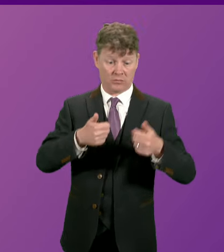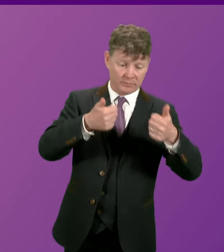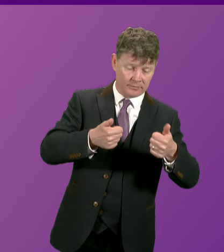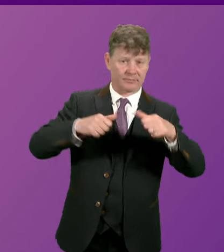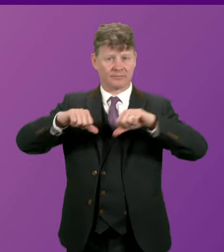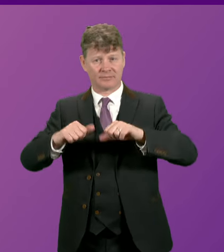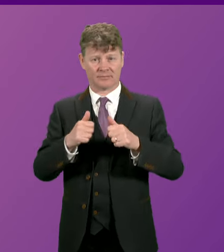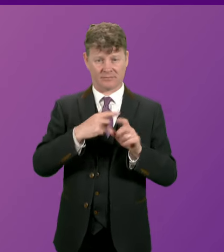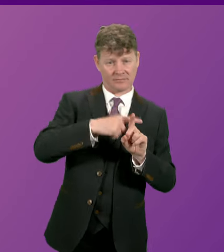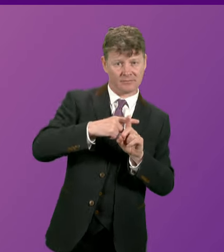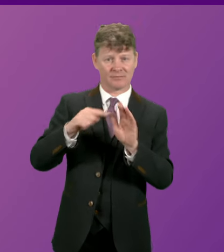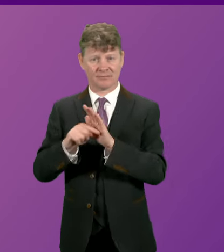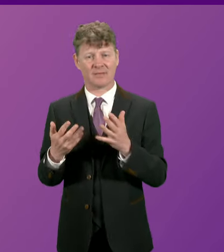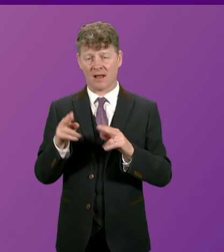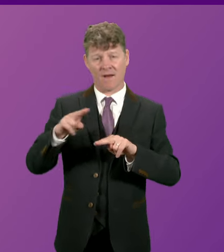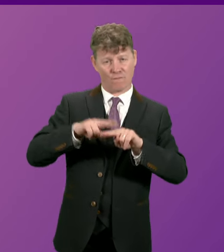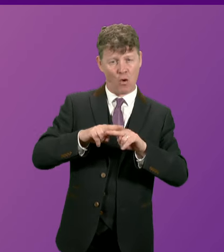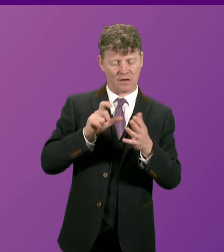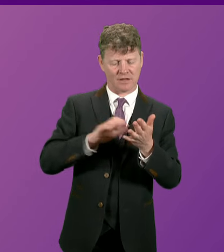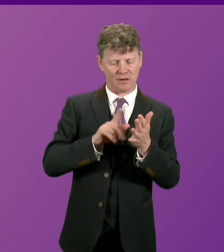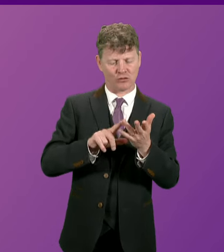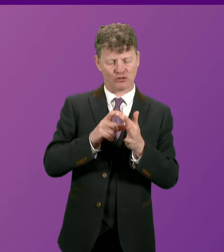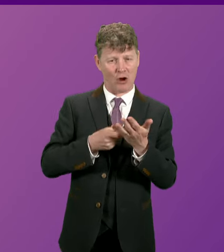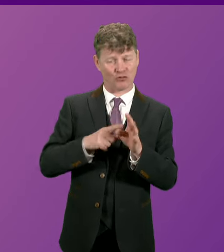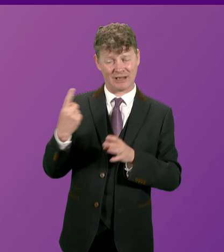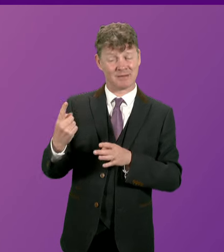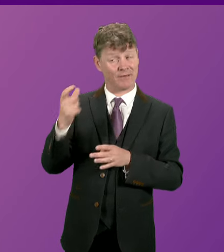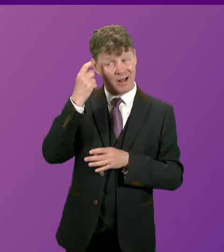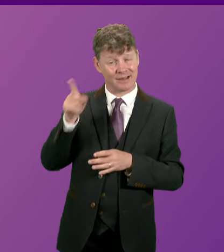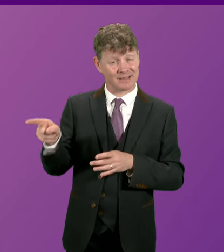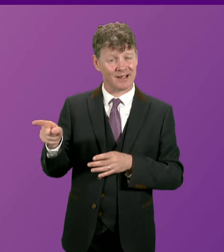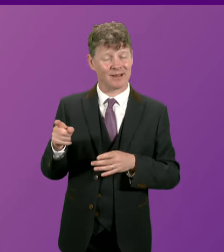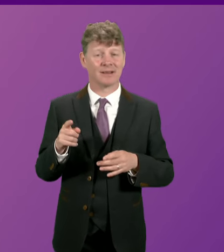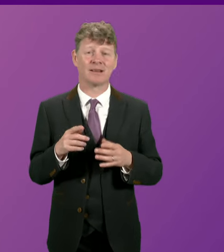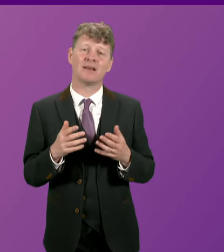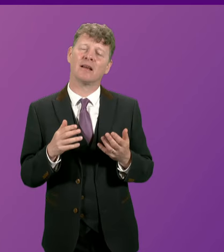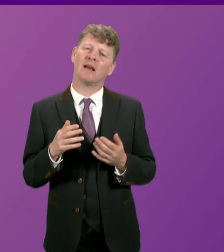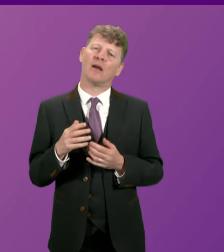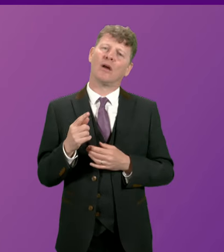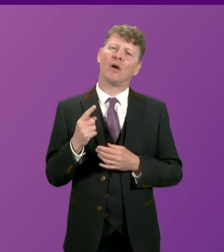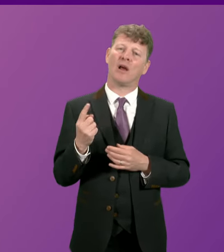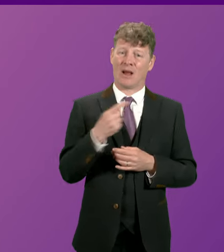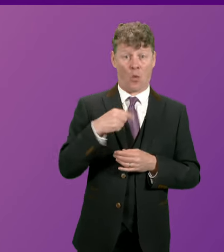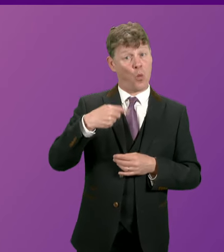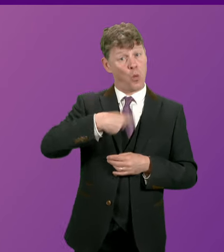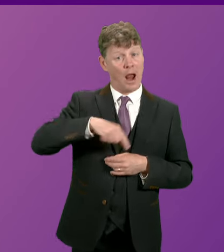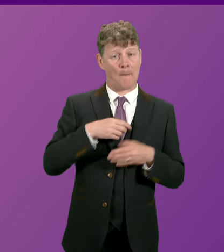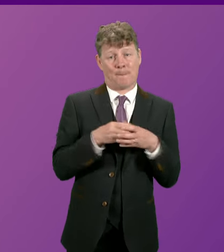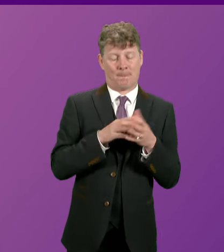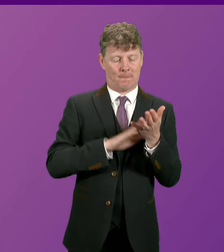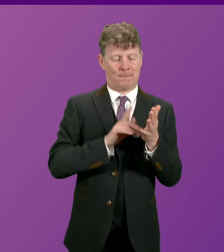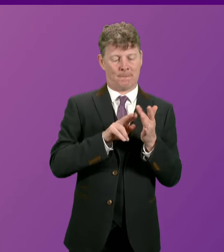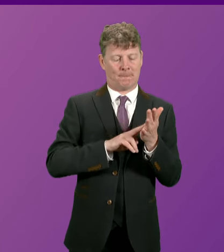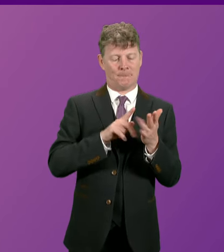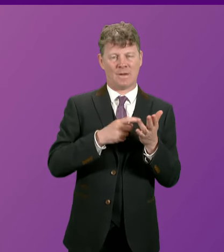to Faisal Chowdhury and I know he will absolutely understand this is that it's important particularly given we are operating as a minority government that we continue to